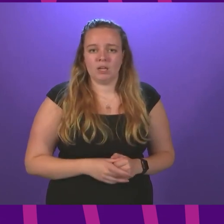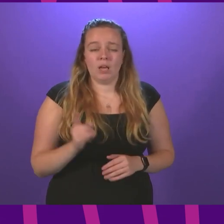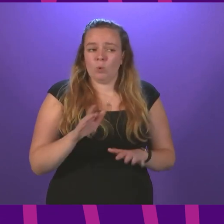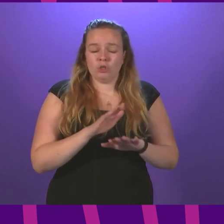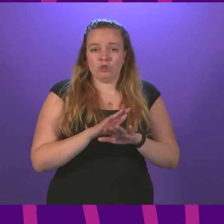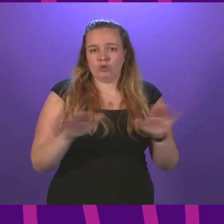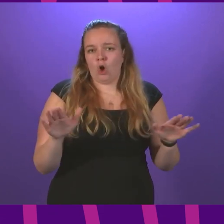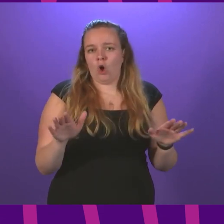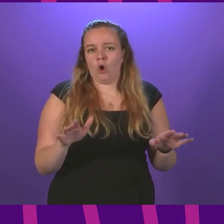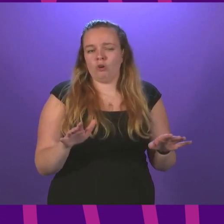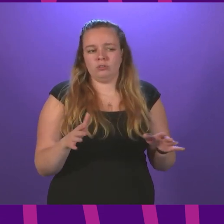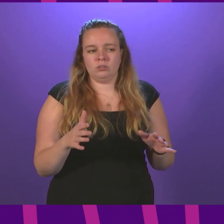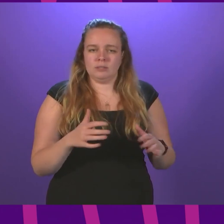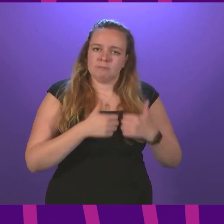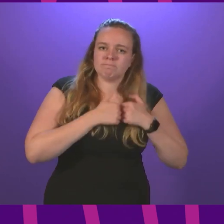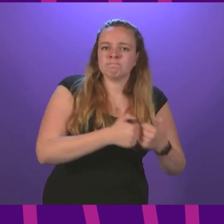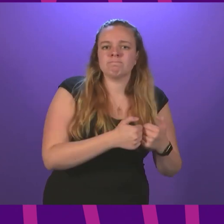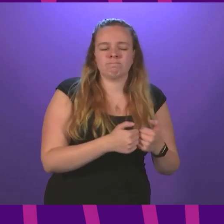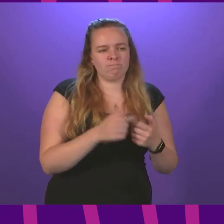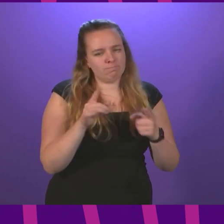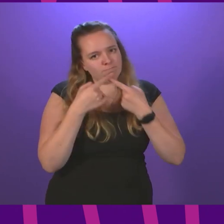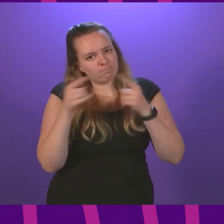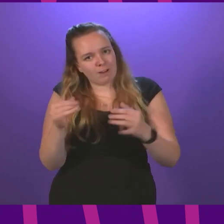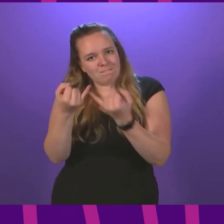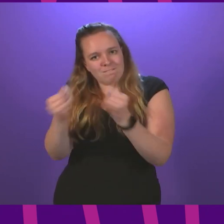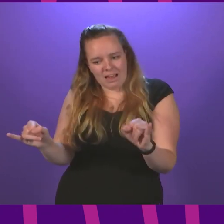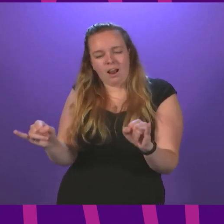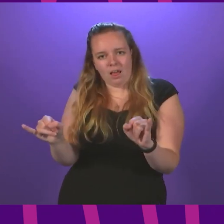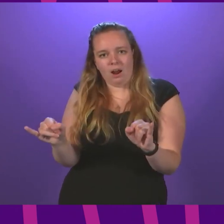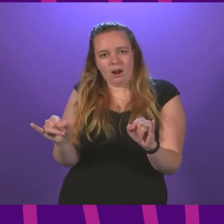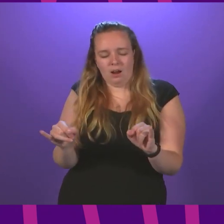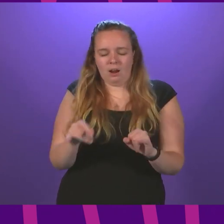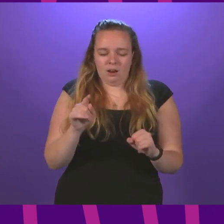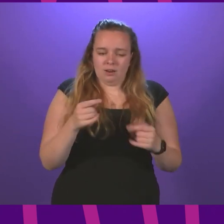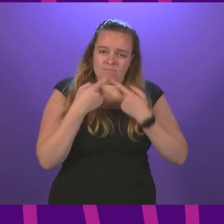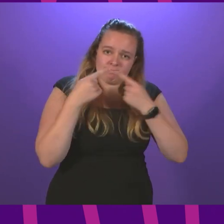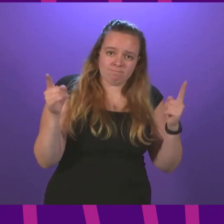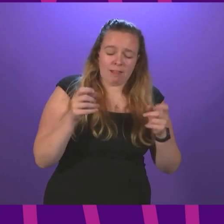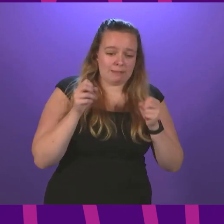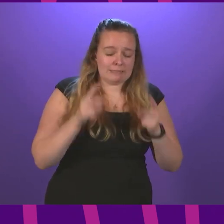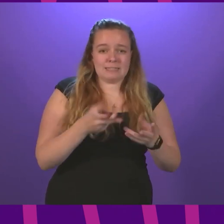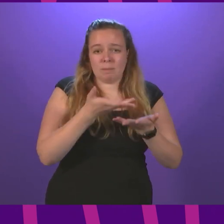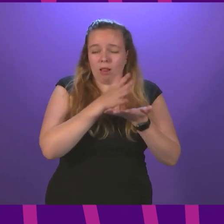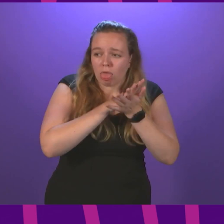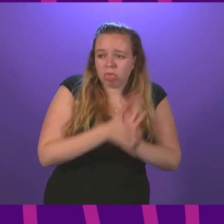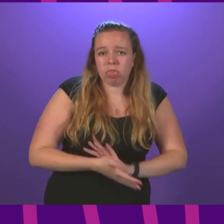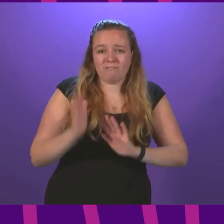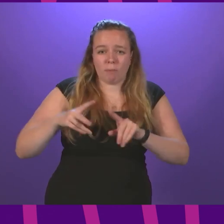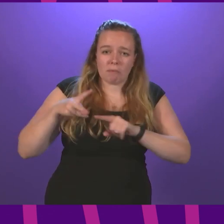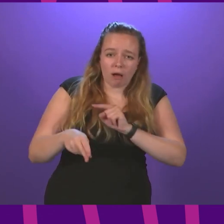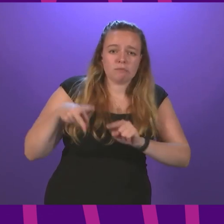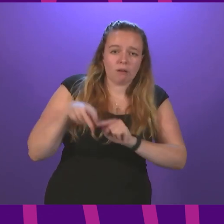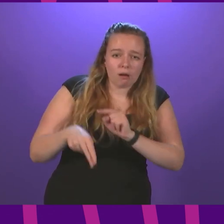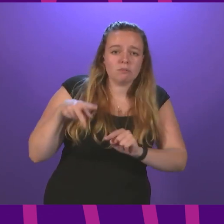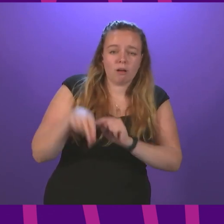an act of benevolence, but an admission of failure. An admission that the system had been so damaged by cuts that it was no